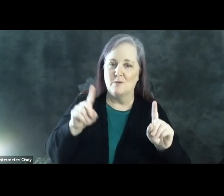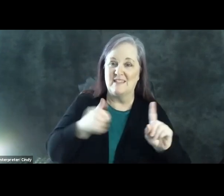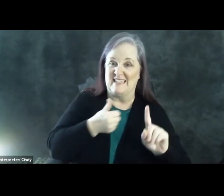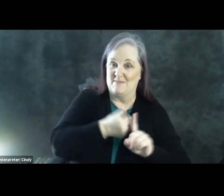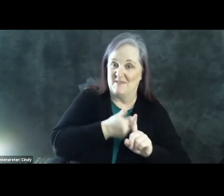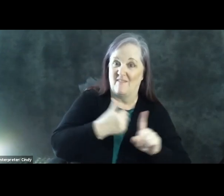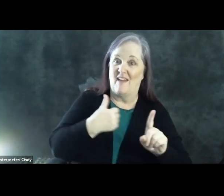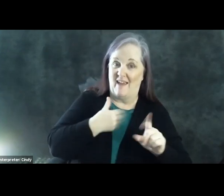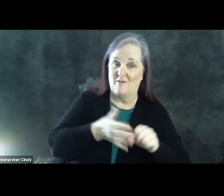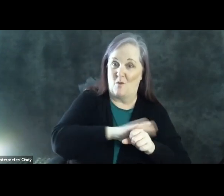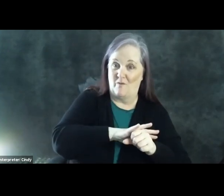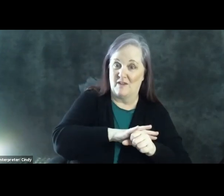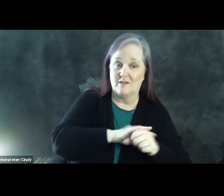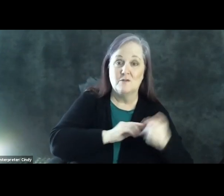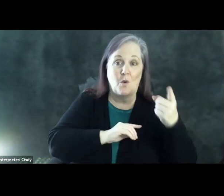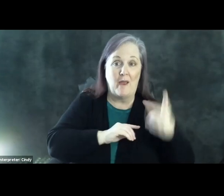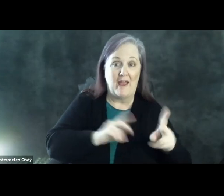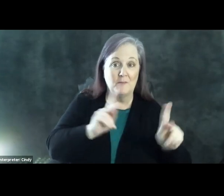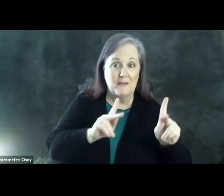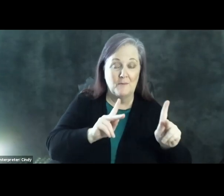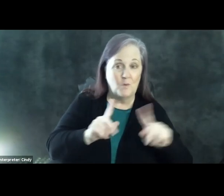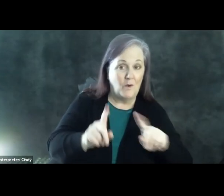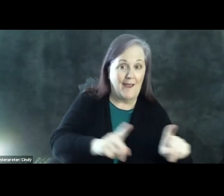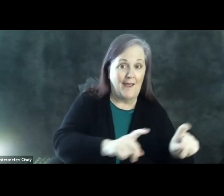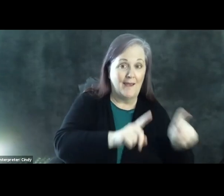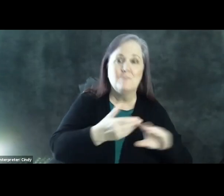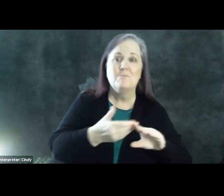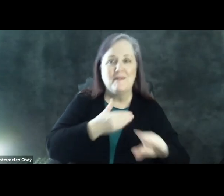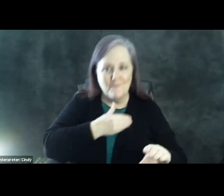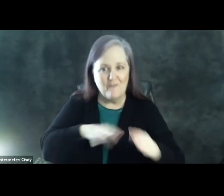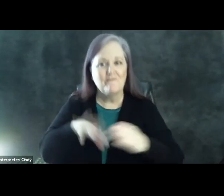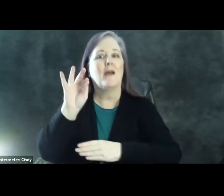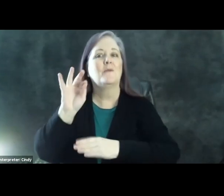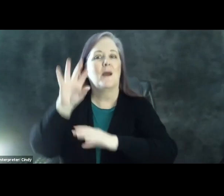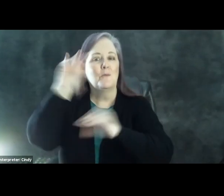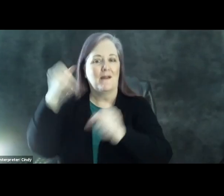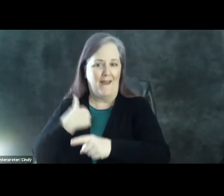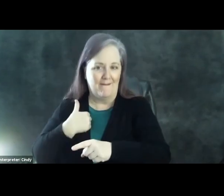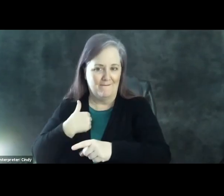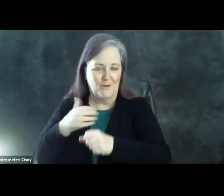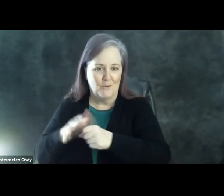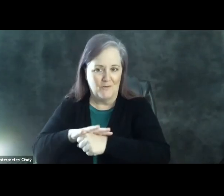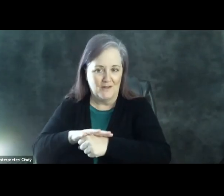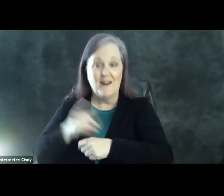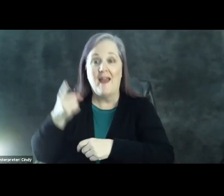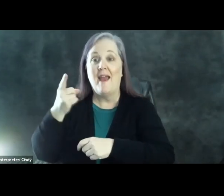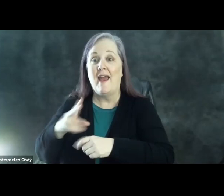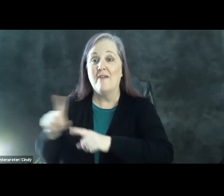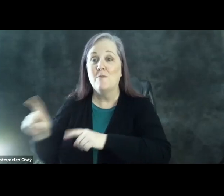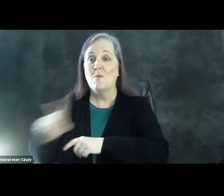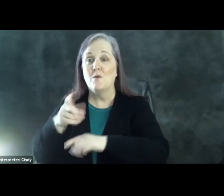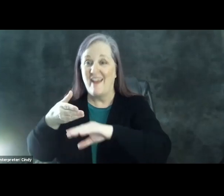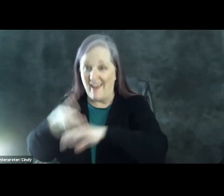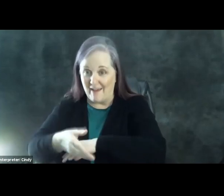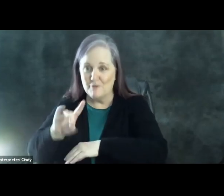So half of the people had been polled before he said he had been diagnosed and half of the people were polled after he was diagnosed.